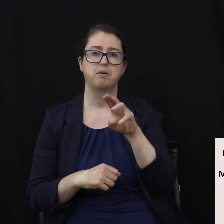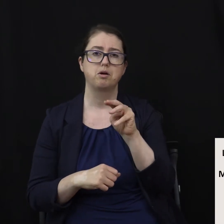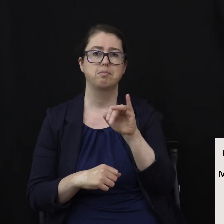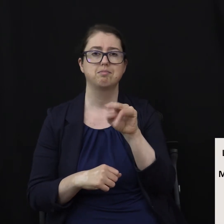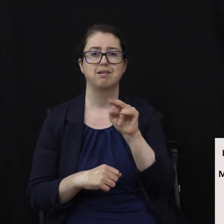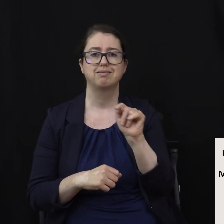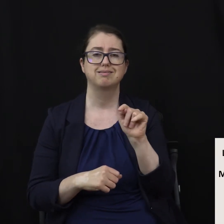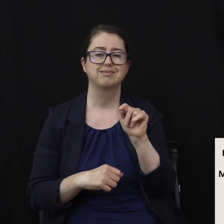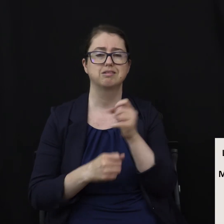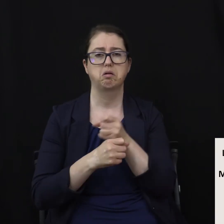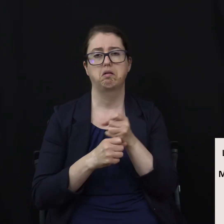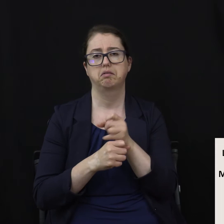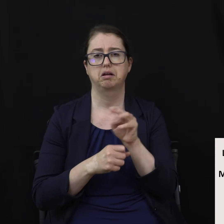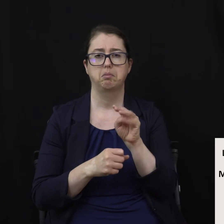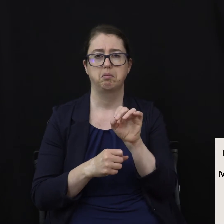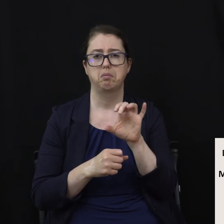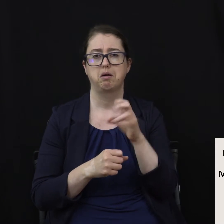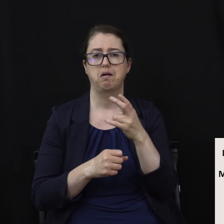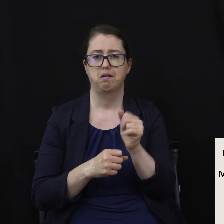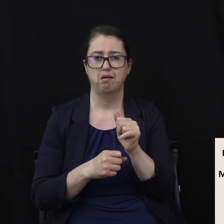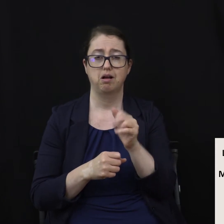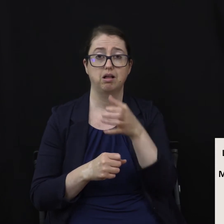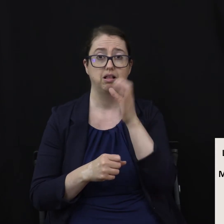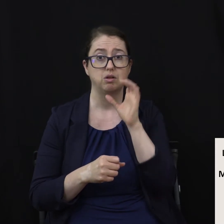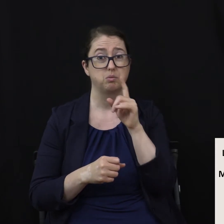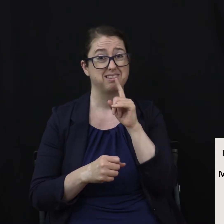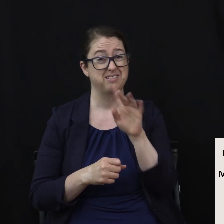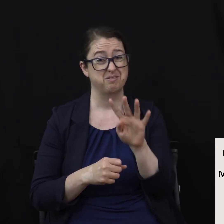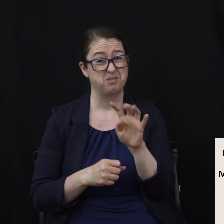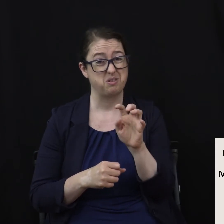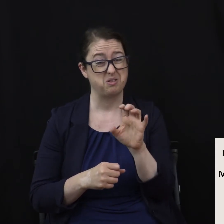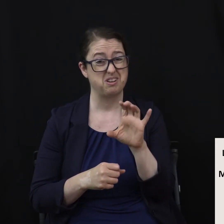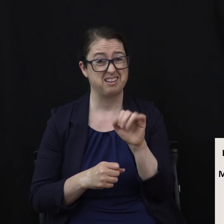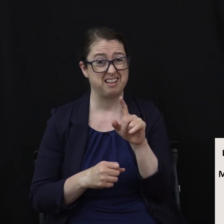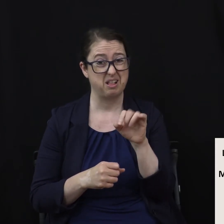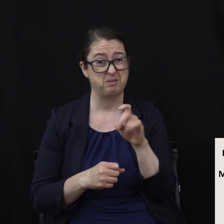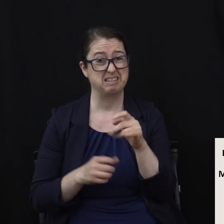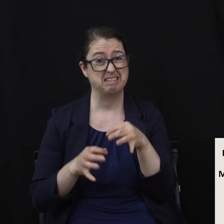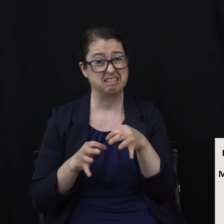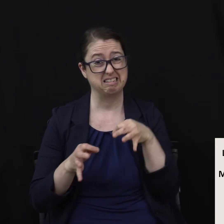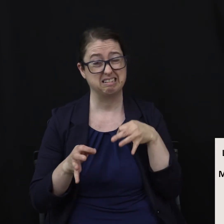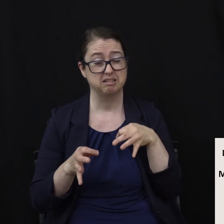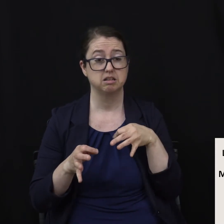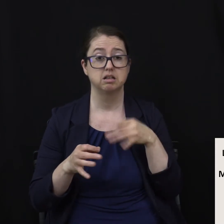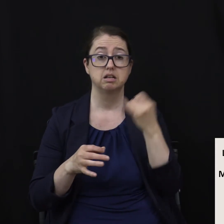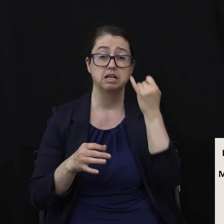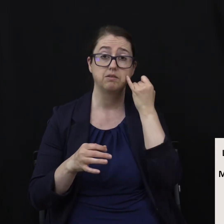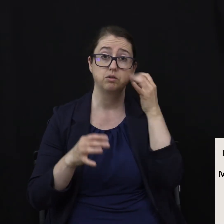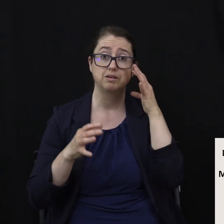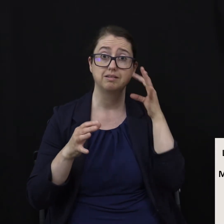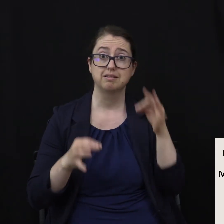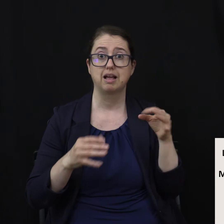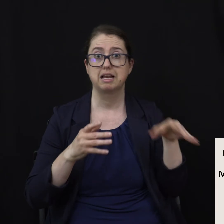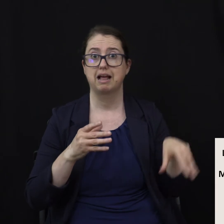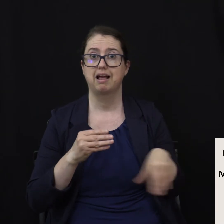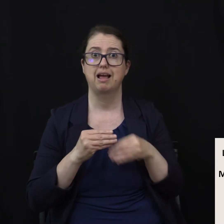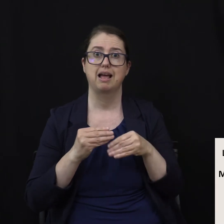it can put you back 400 calories. If you were to add a medium-sized blueberry muffin that also has